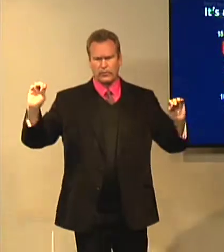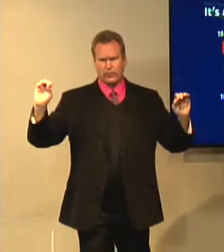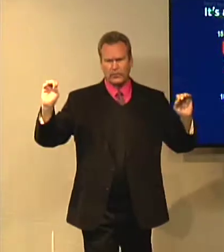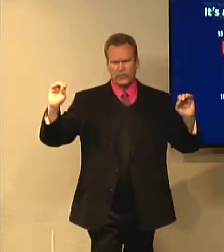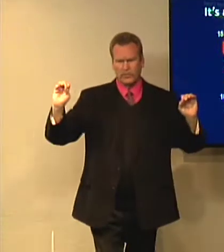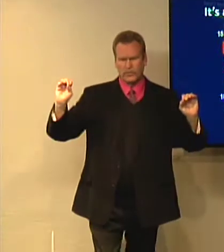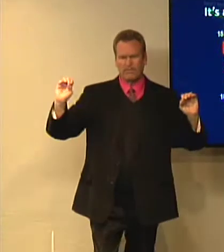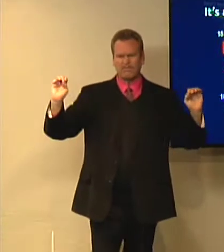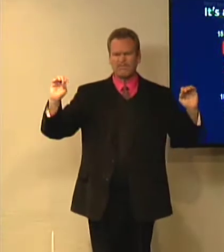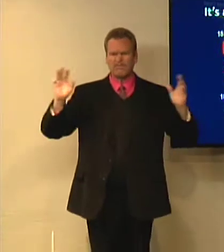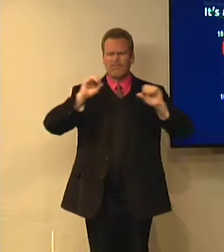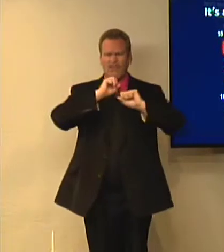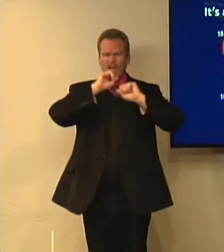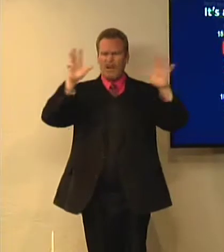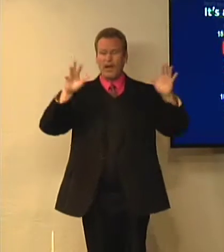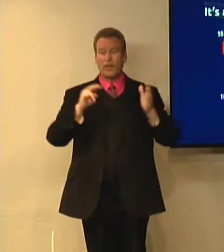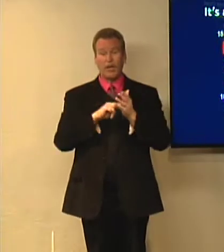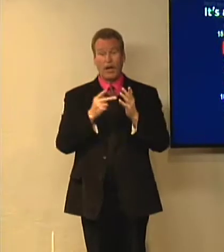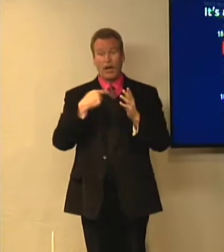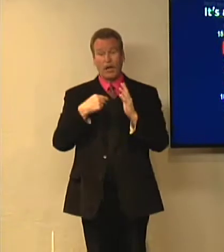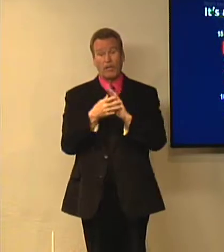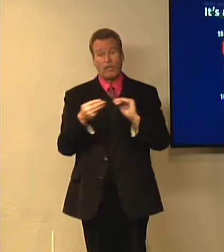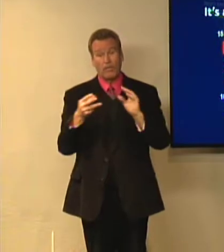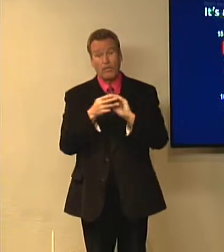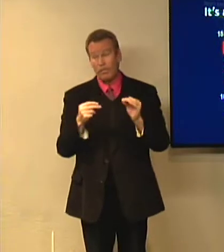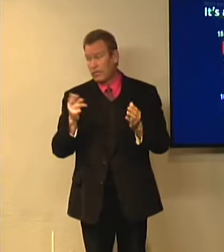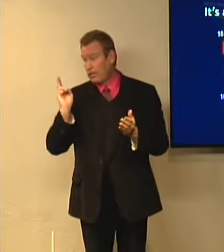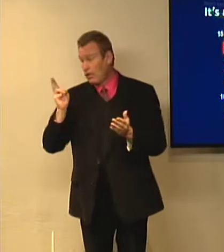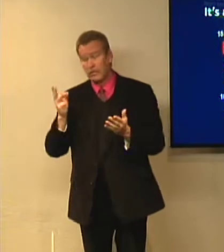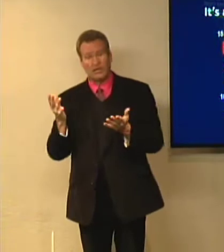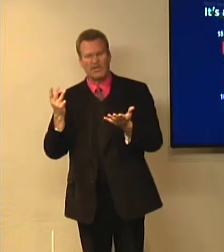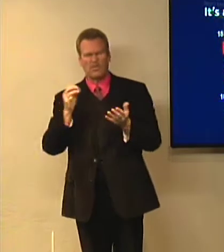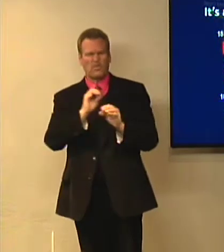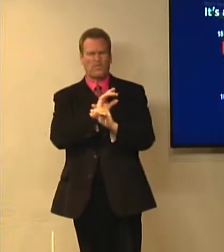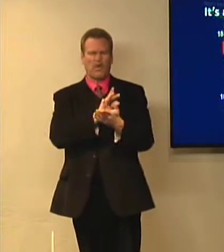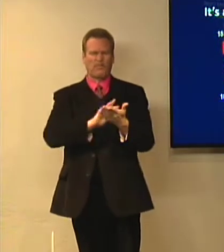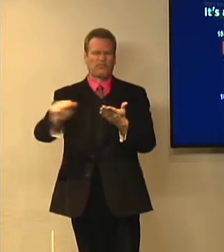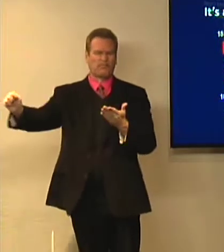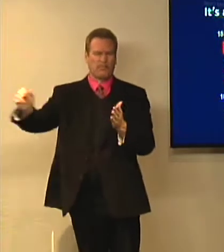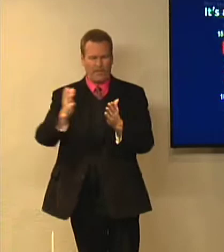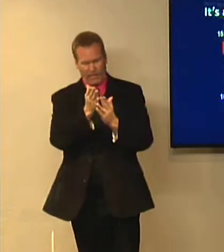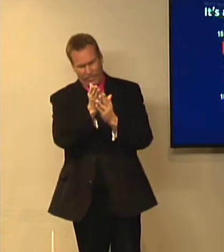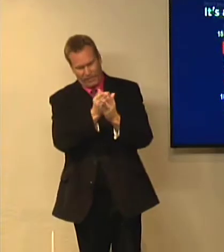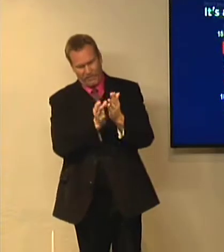if Jesus historically was never raised from the dead, if that never happened,